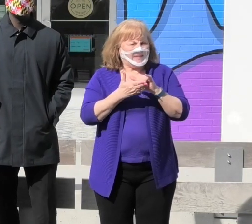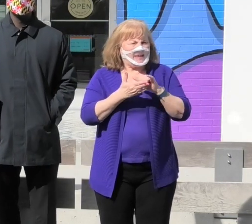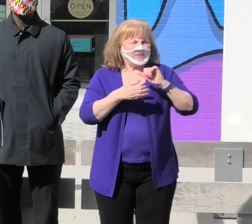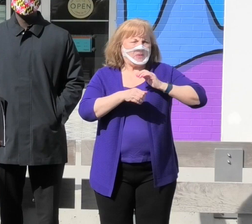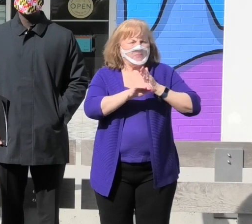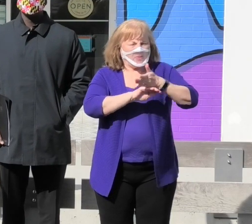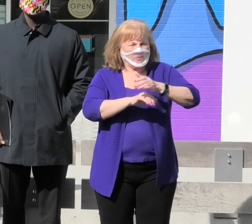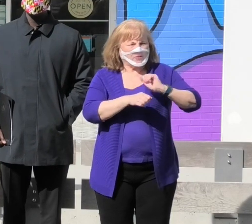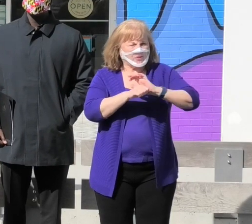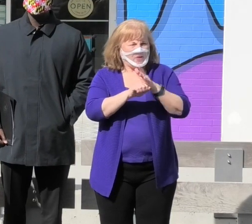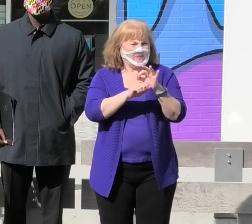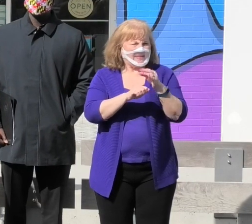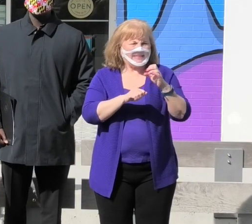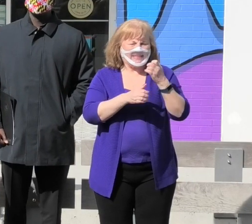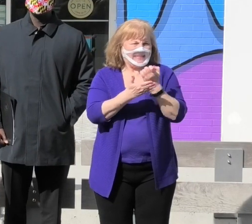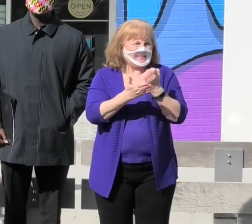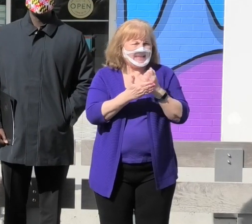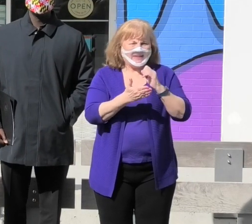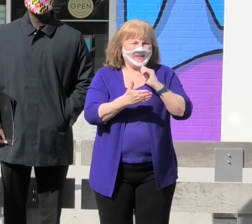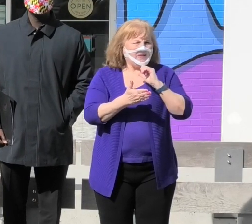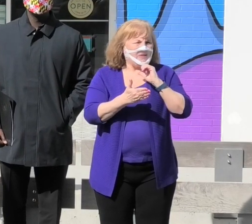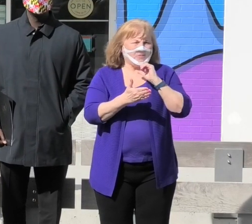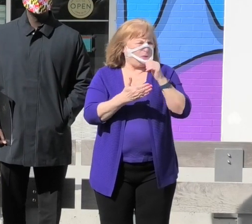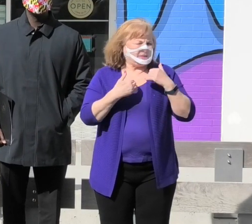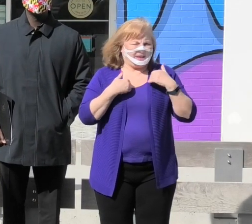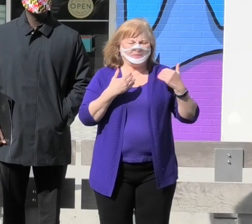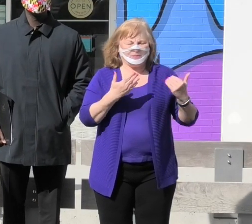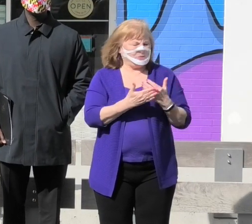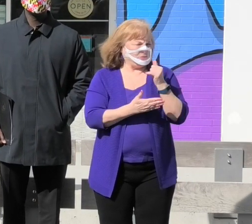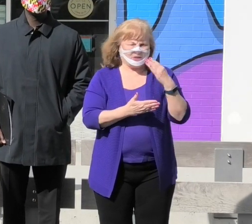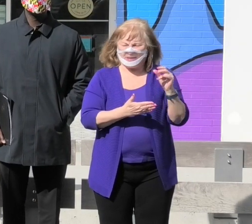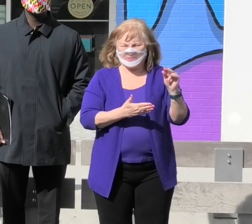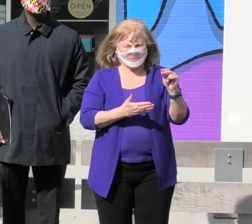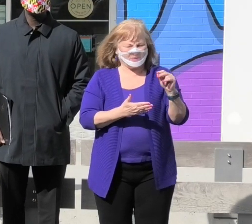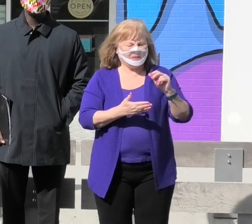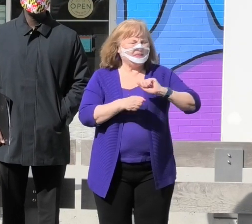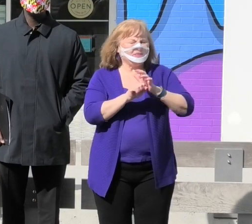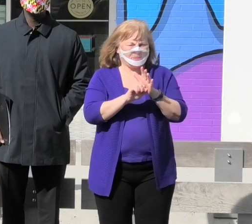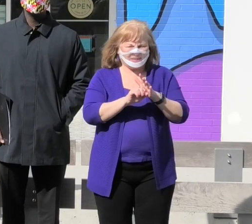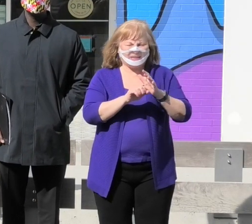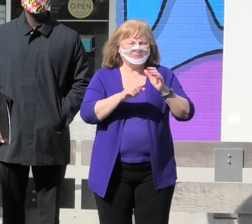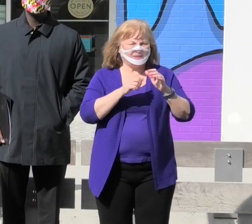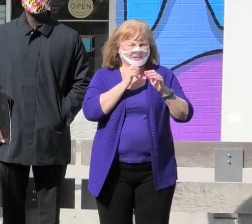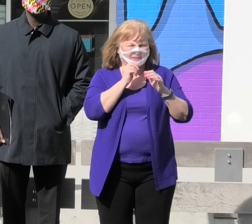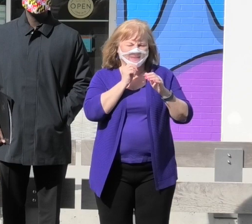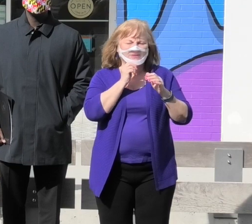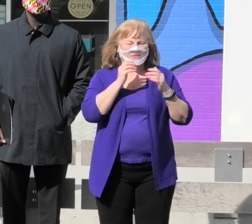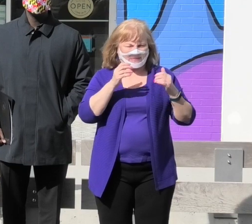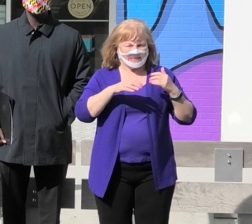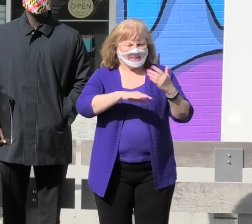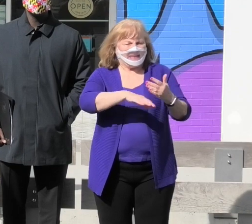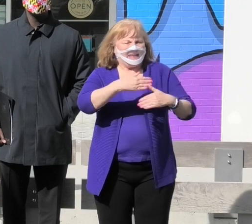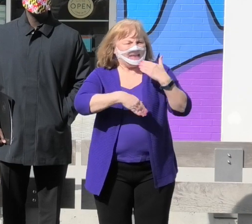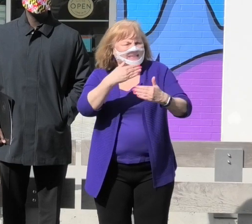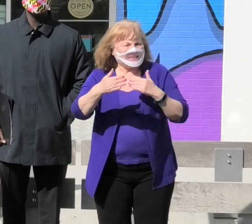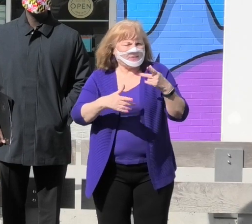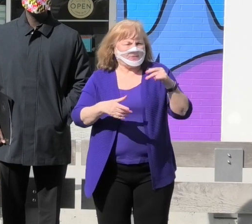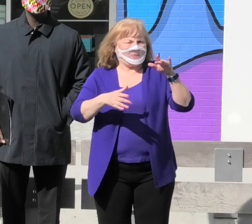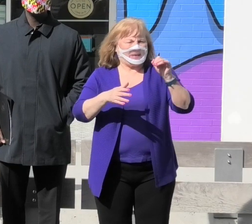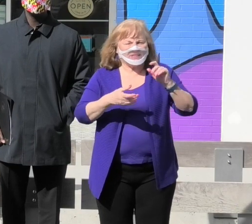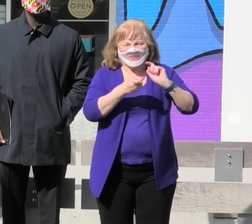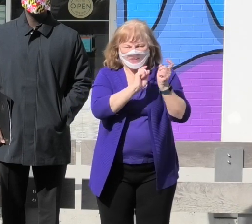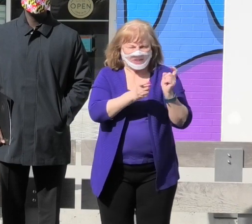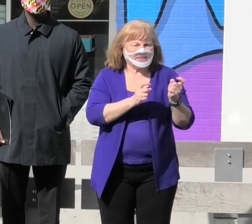COVID-19 economy won't have a surge of new jobs. Rather, the pandemic has greatly accelerated the pace of